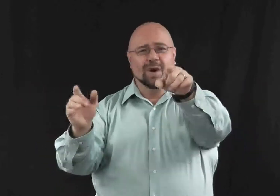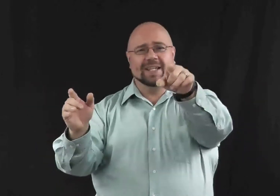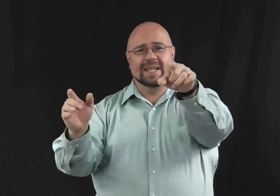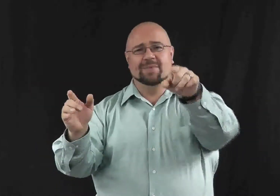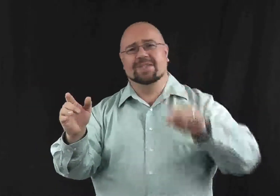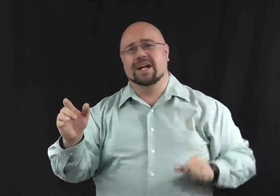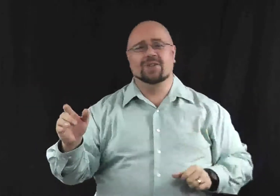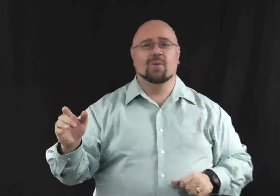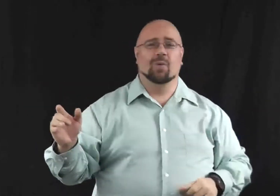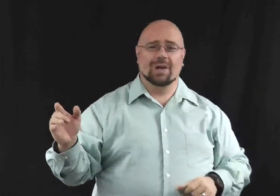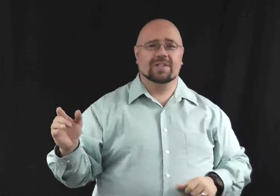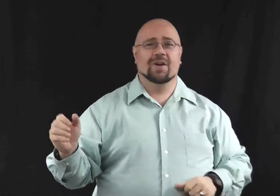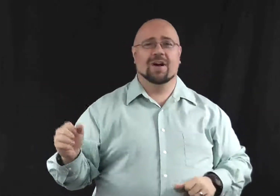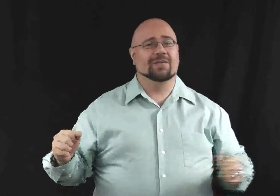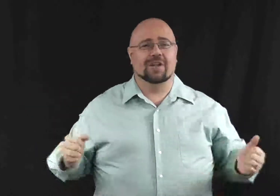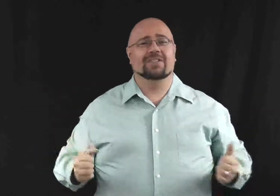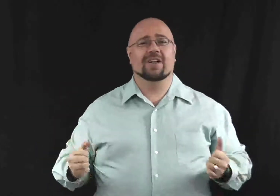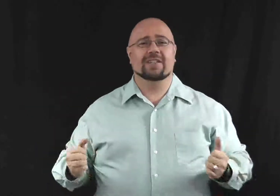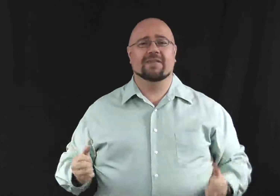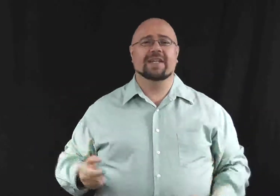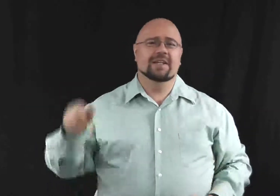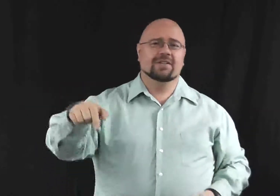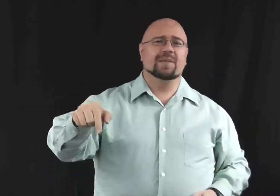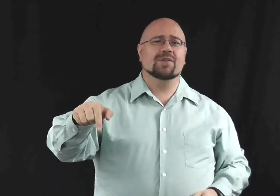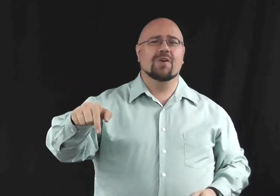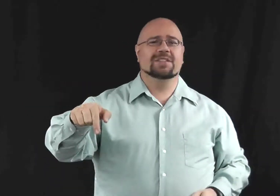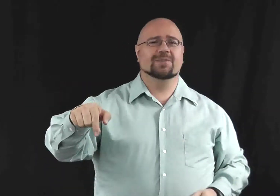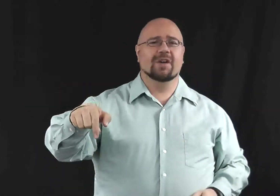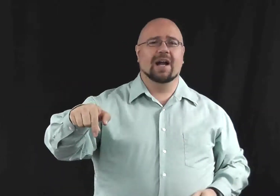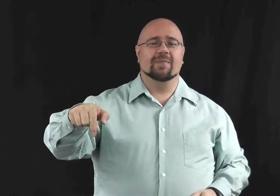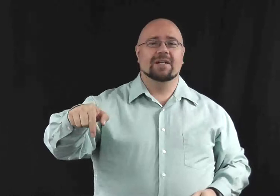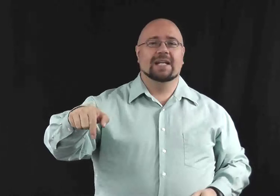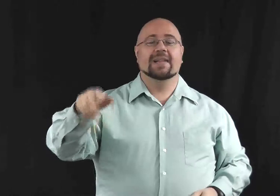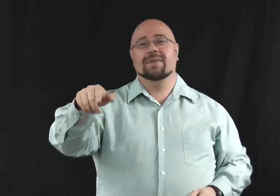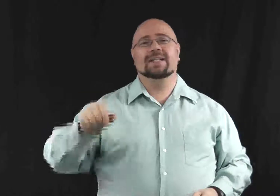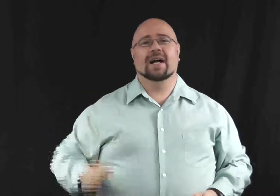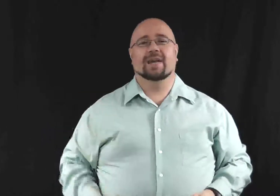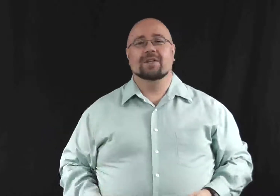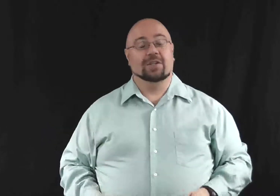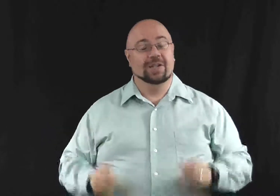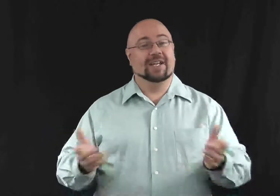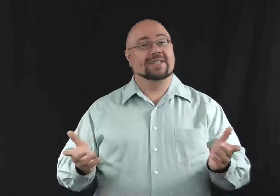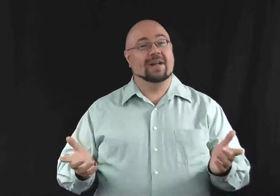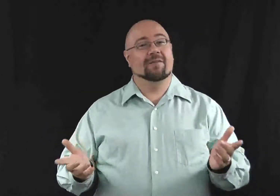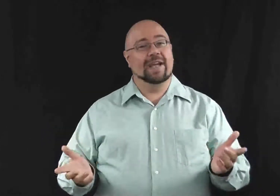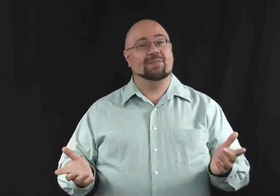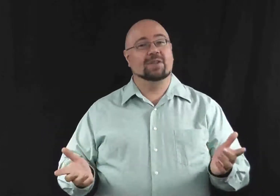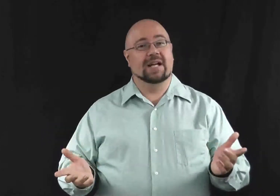in touch with what's going on with Drug Talk TV click below and subscribe. In the meantime you can check us out on facebook.com